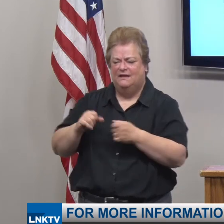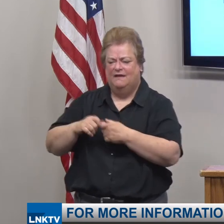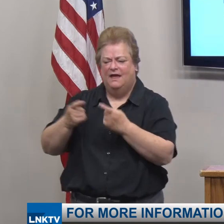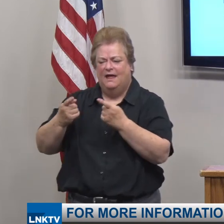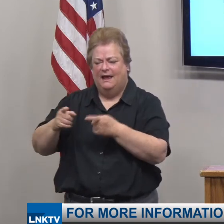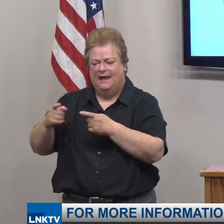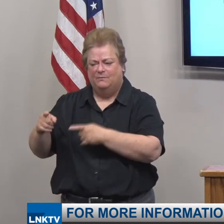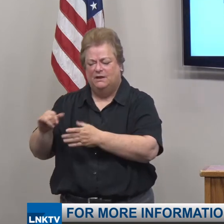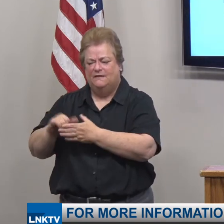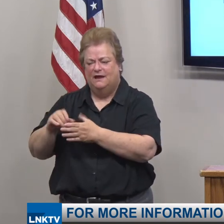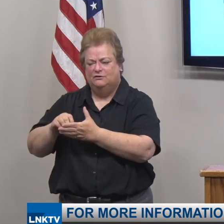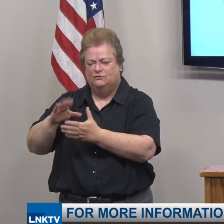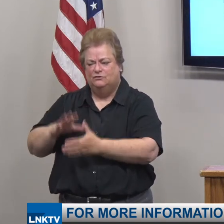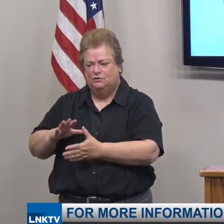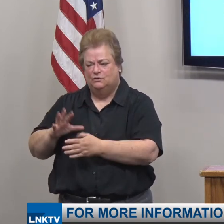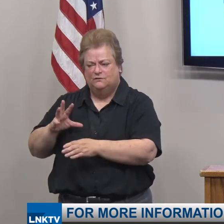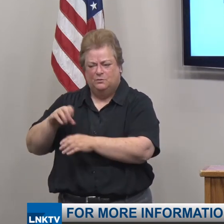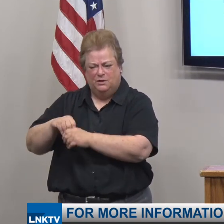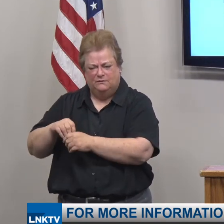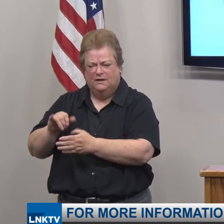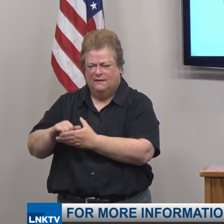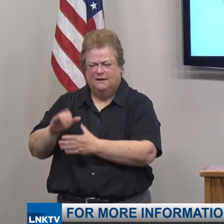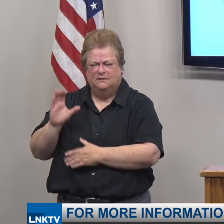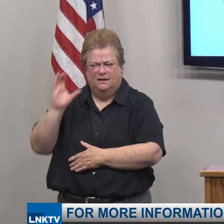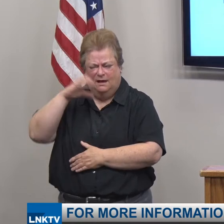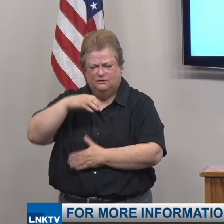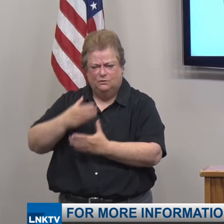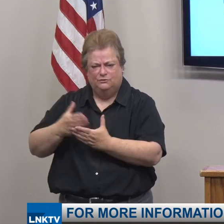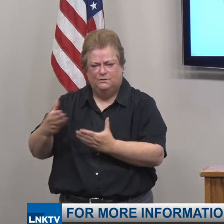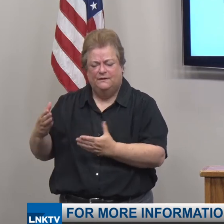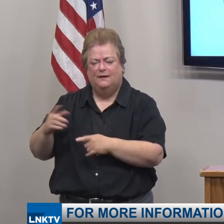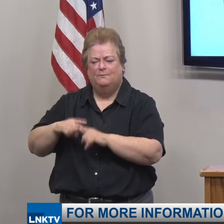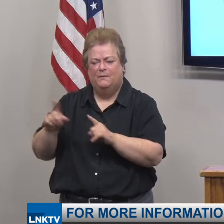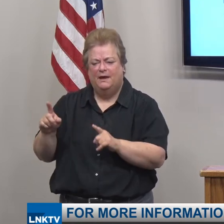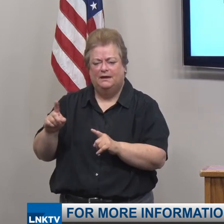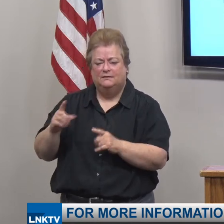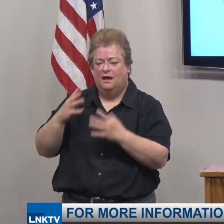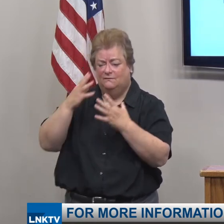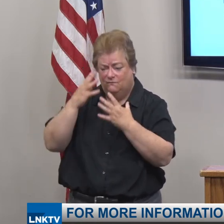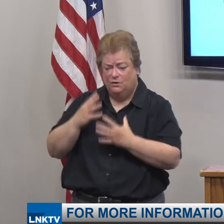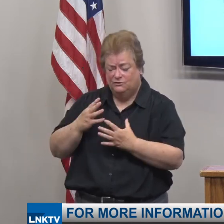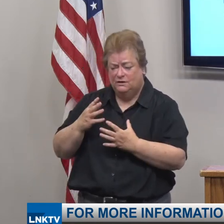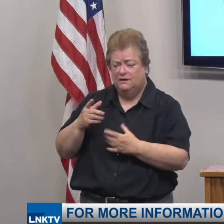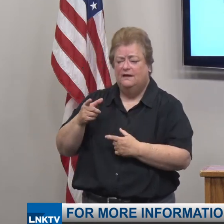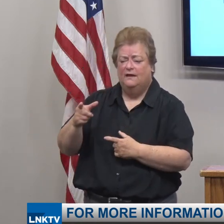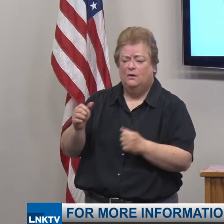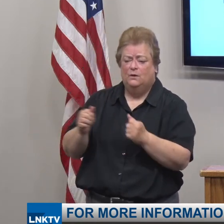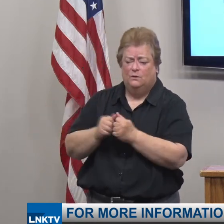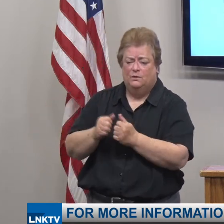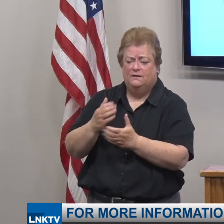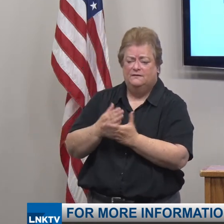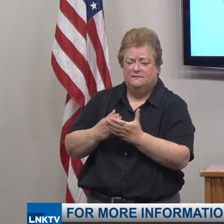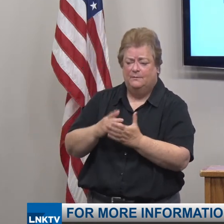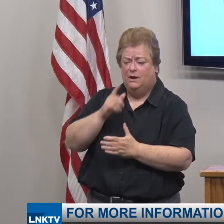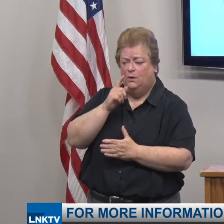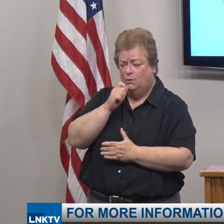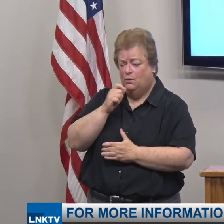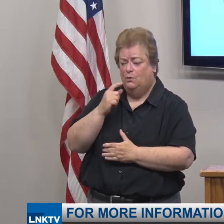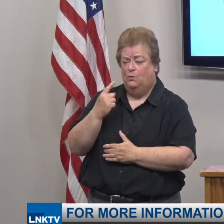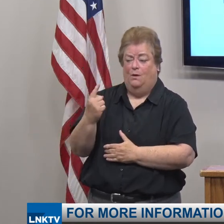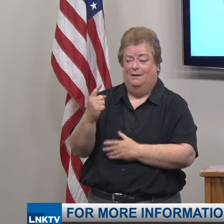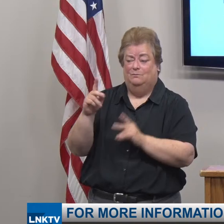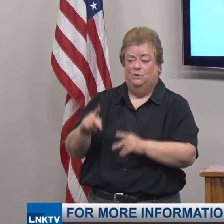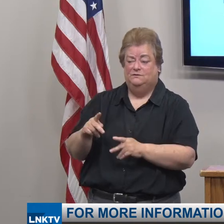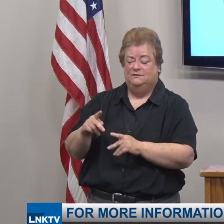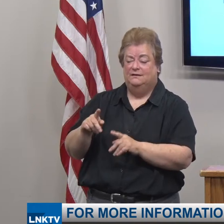students participated in, which isn't an unusual thing. But unfortunately, there was someone who was positive they